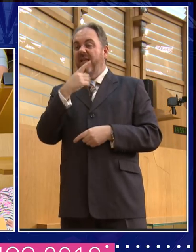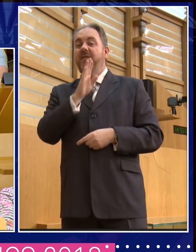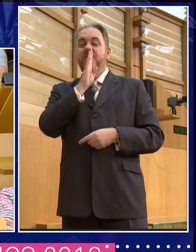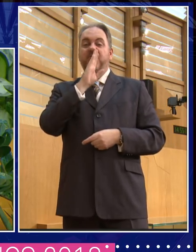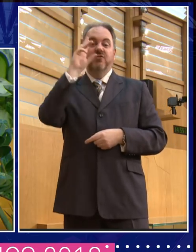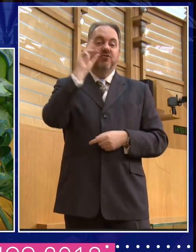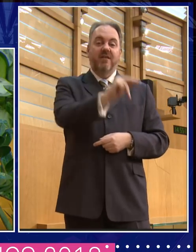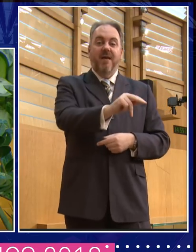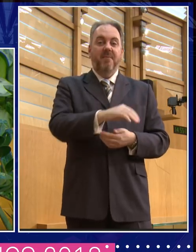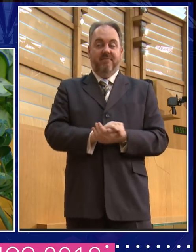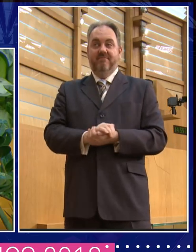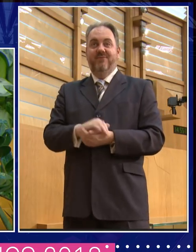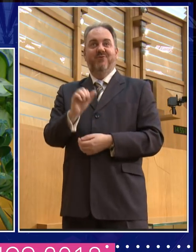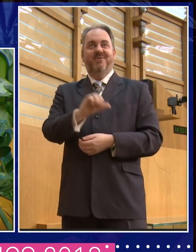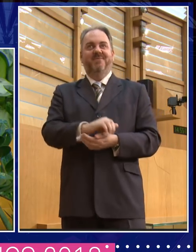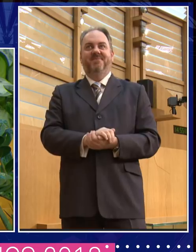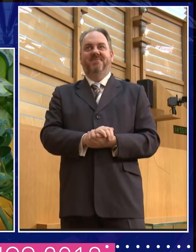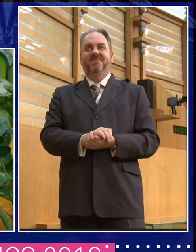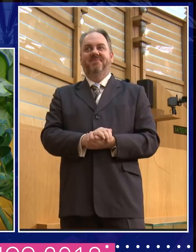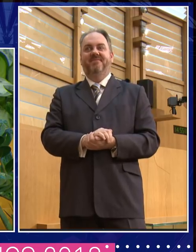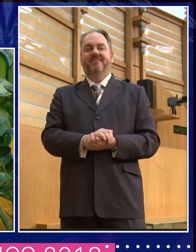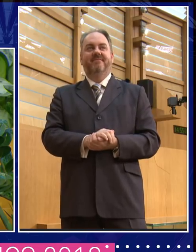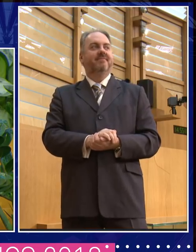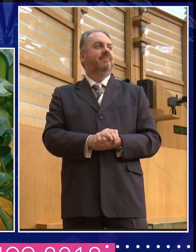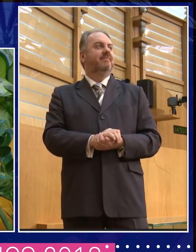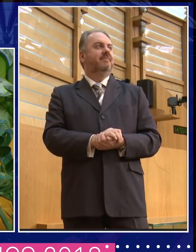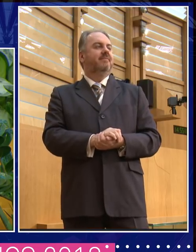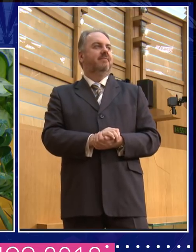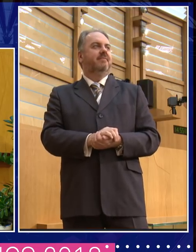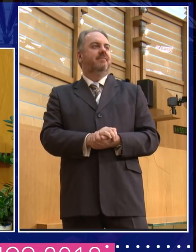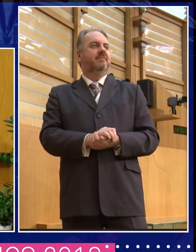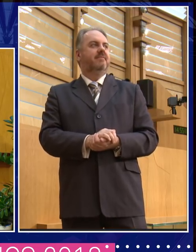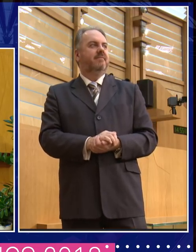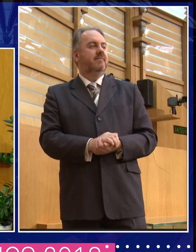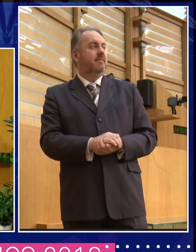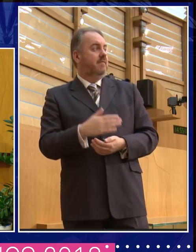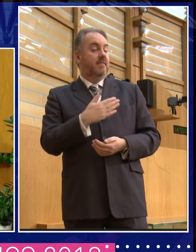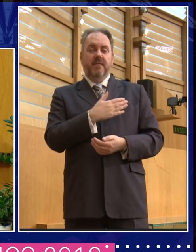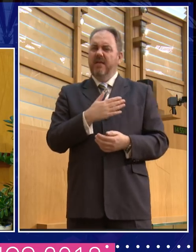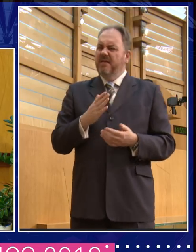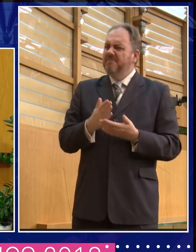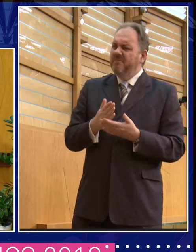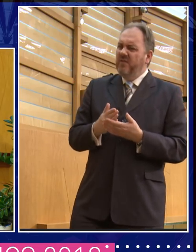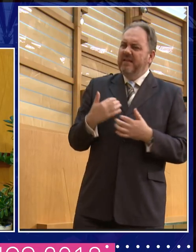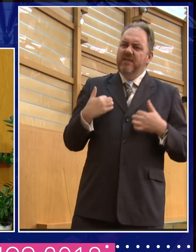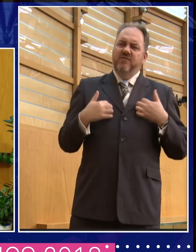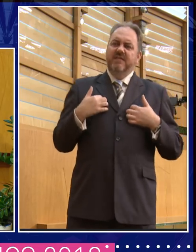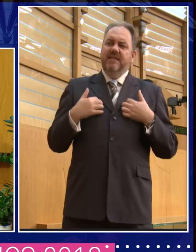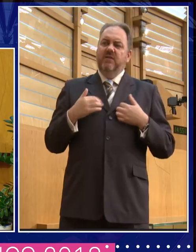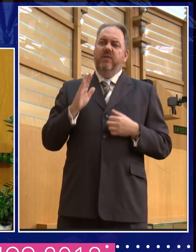A couple of comments on Facebook, by the way, just, an interesting one about, um, uh, a woman who's saying that, um, she's a teacher and she, when she